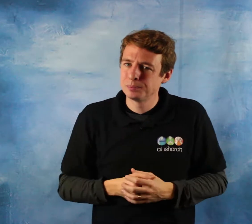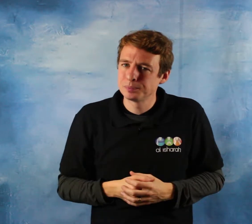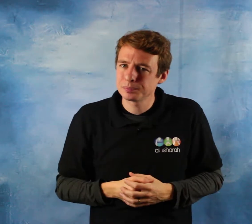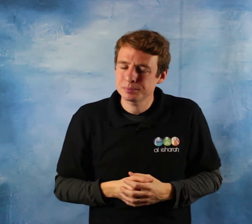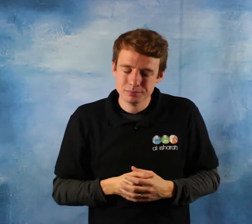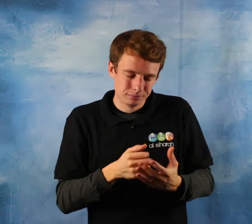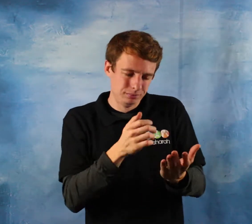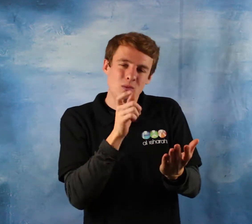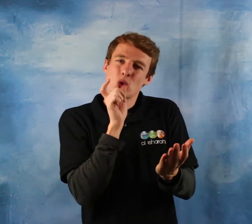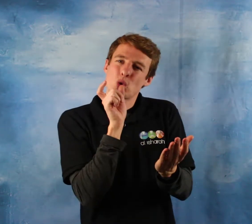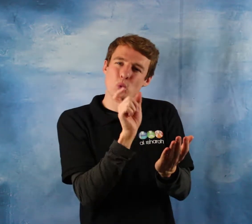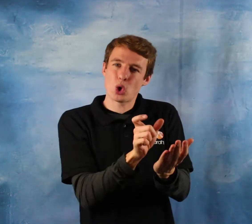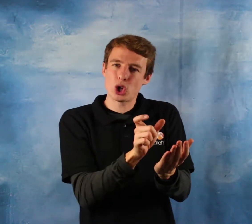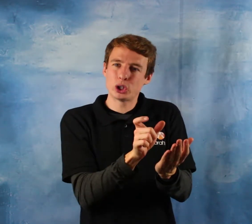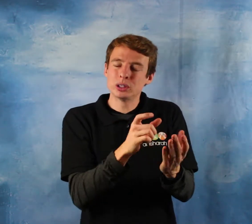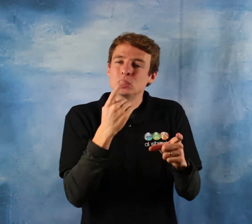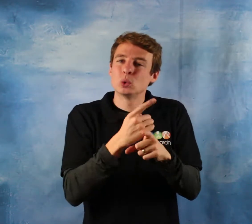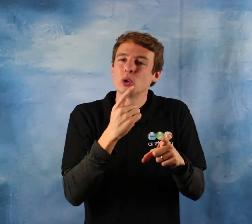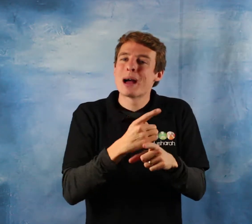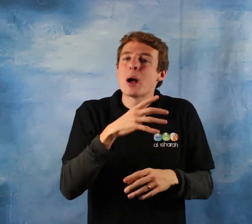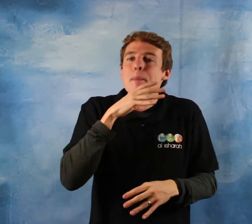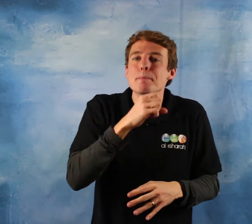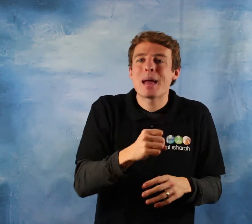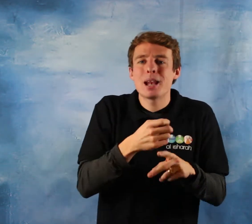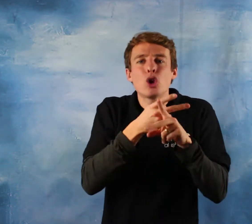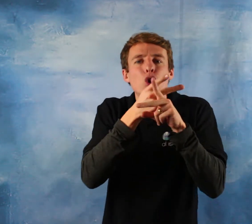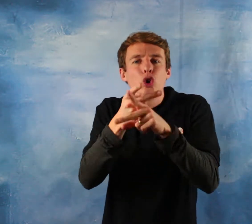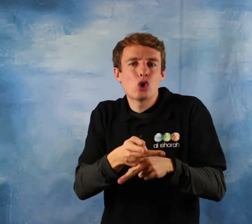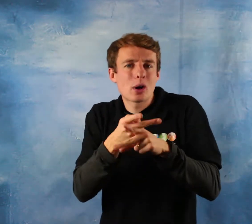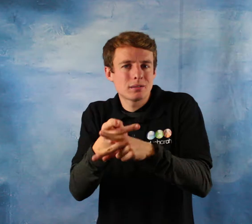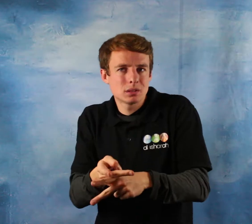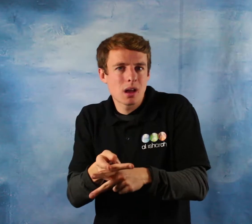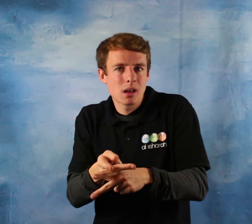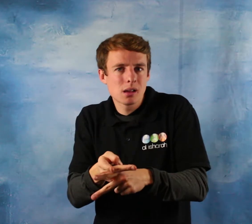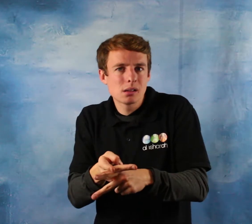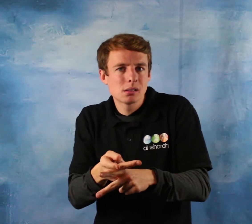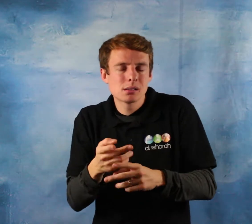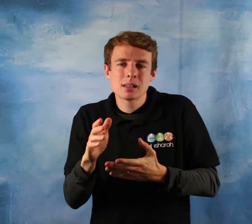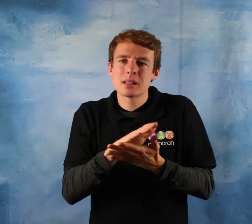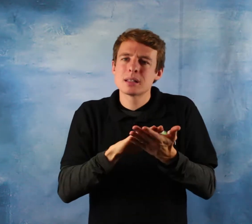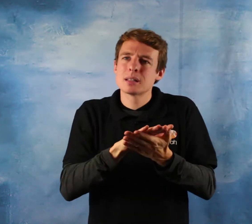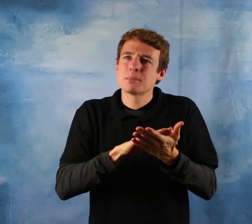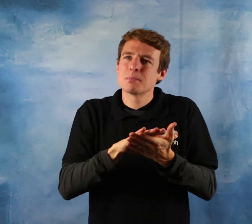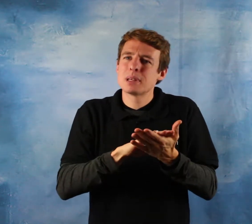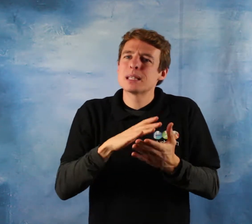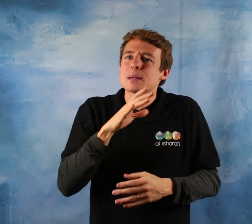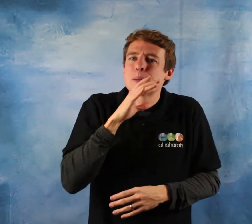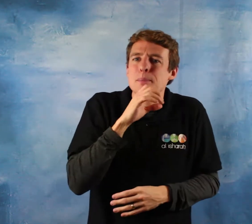responsibility because he has taken it upon himself to be responsible over